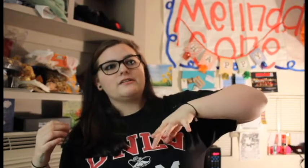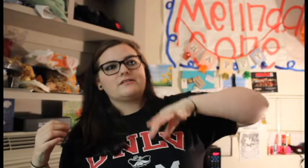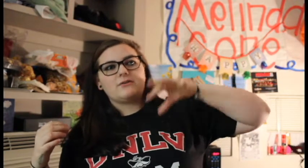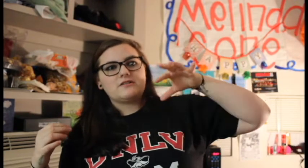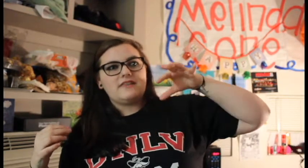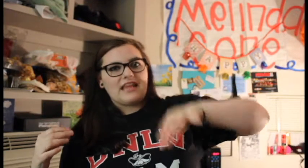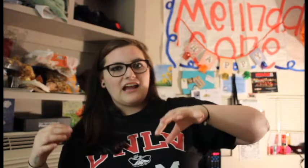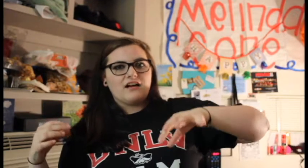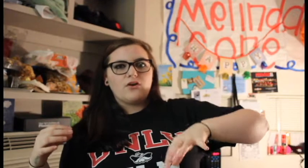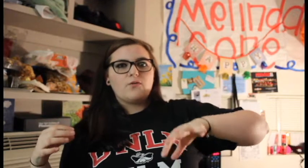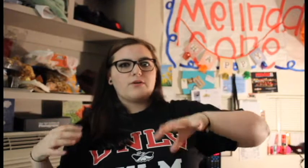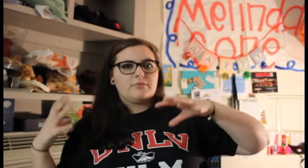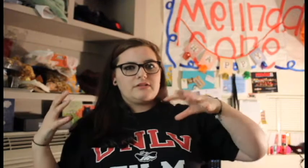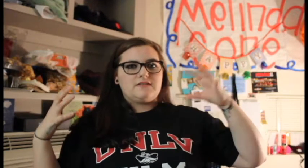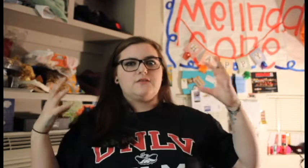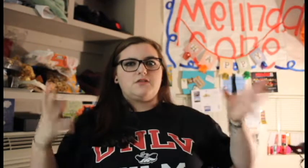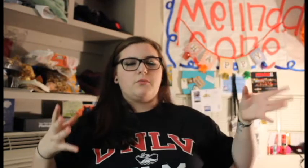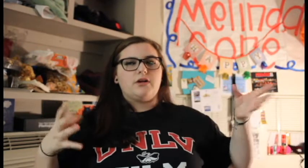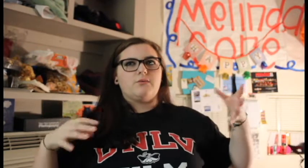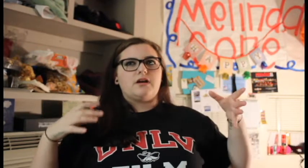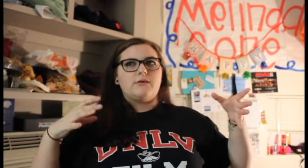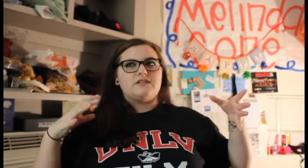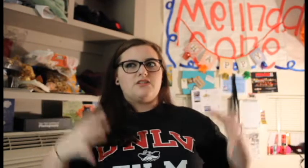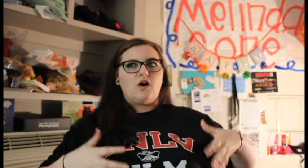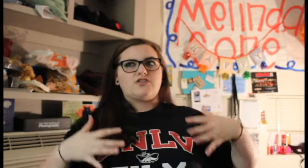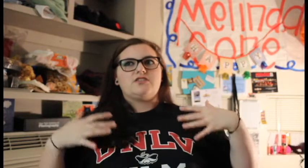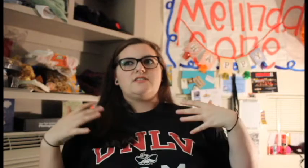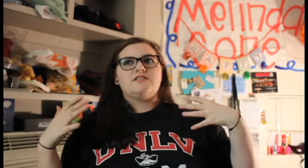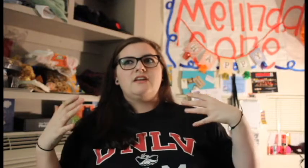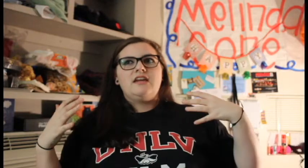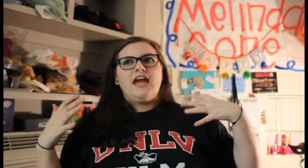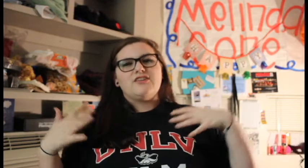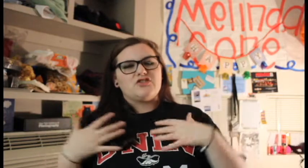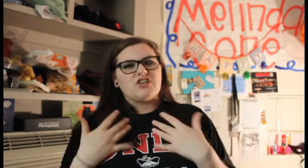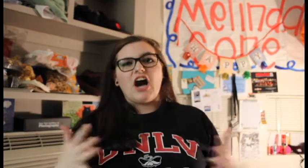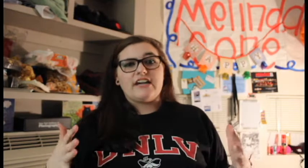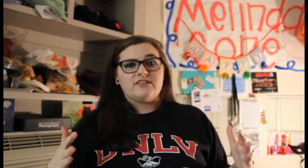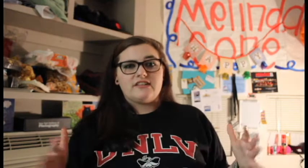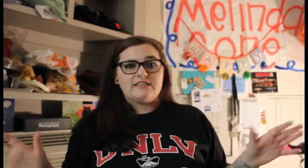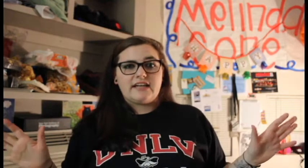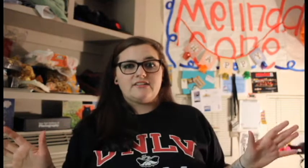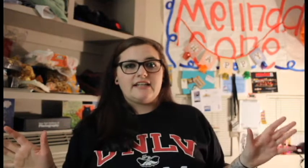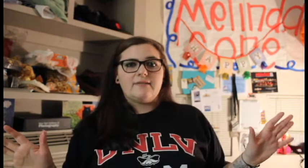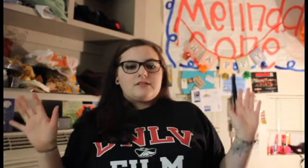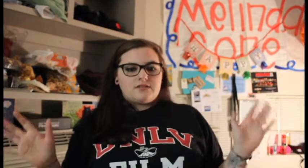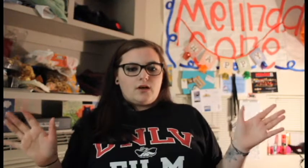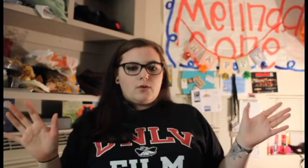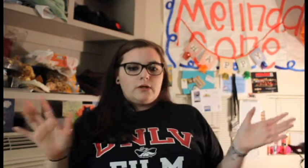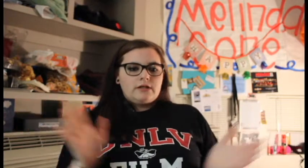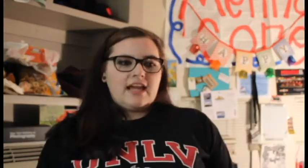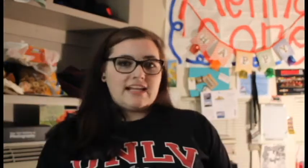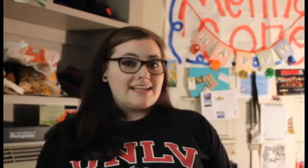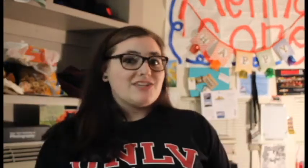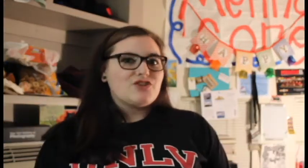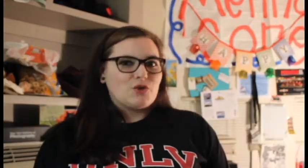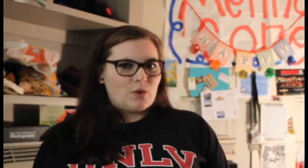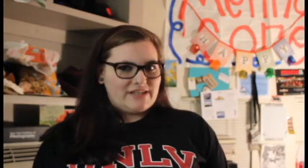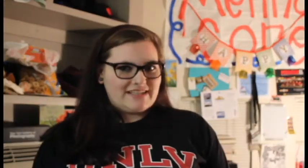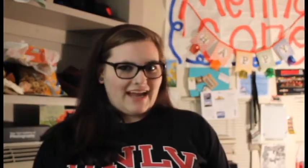I wasn't that hungover but still to the point where I was nauseous and just tired the entire day. So it is story time.